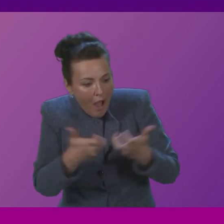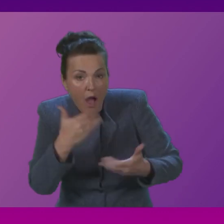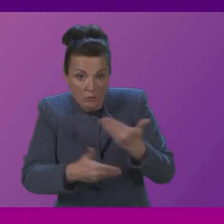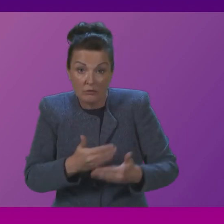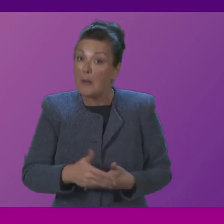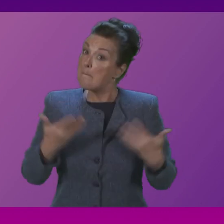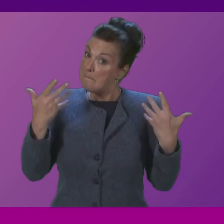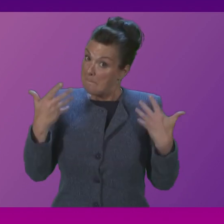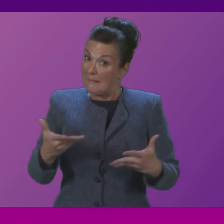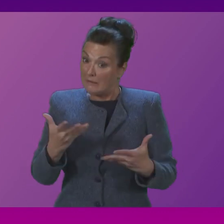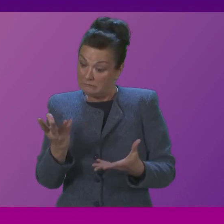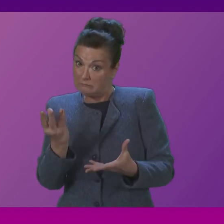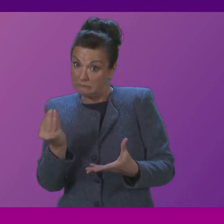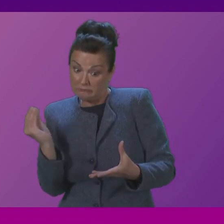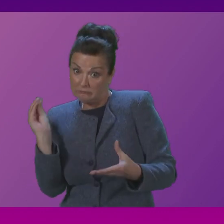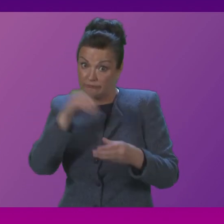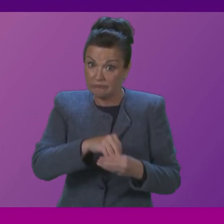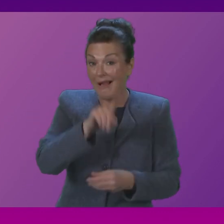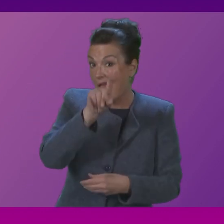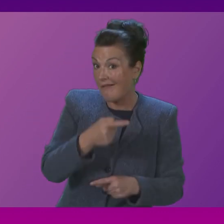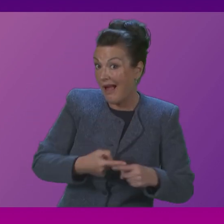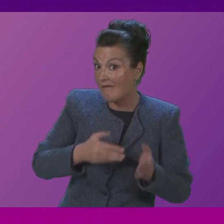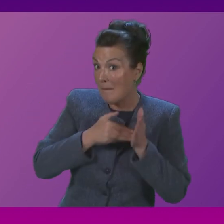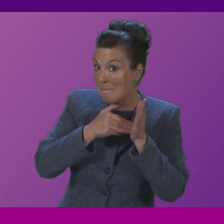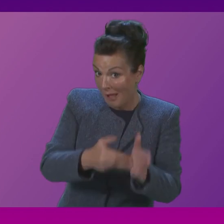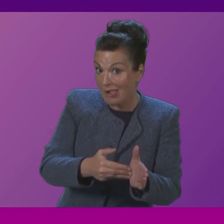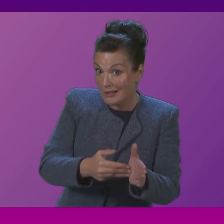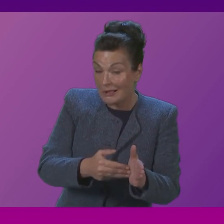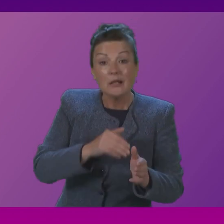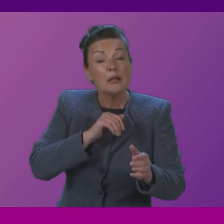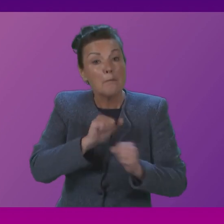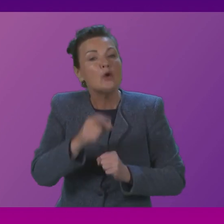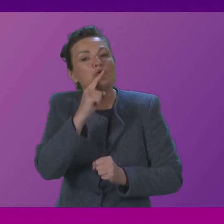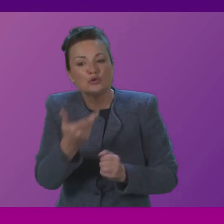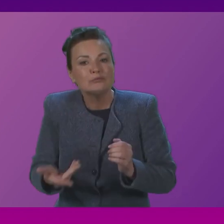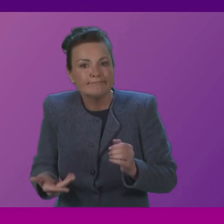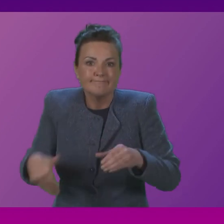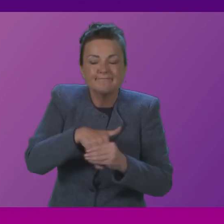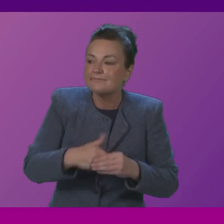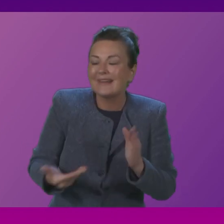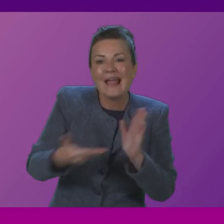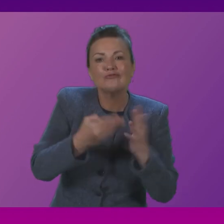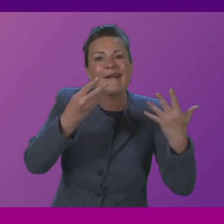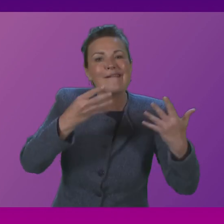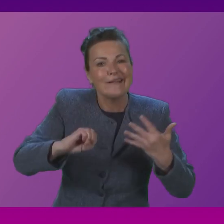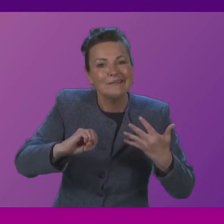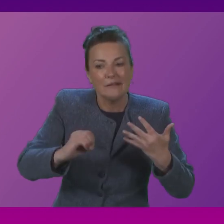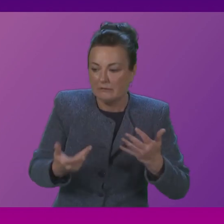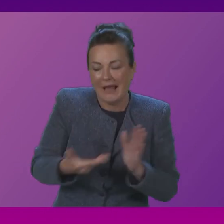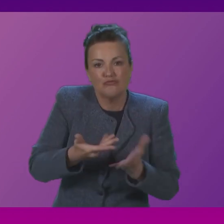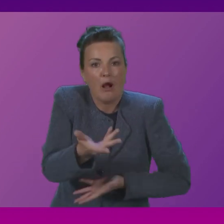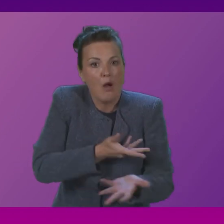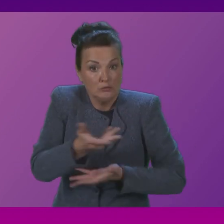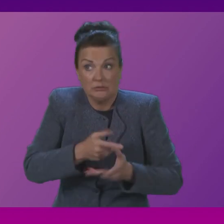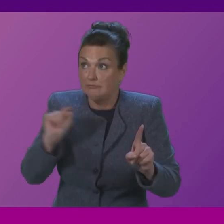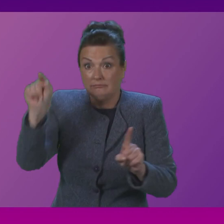invested more than 11.5 million to support 90 additional counsellors in colleges and universities we are in fact